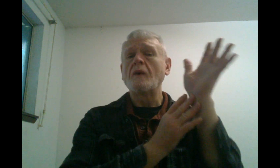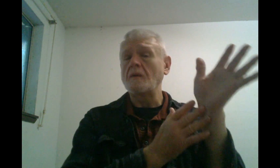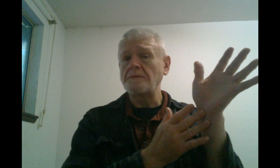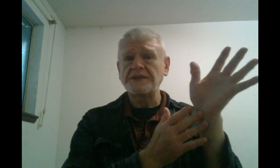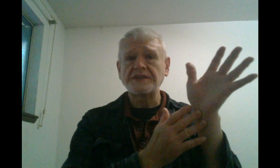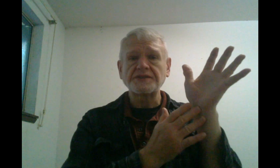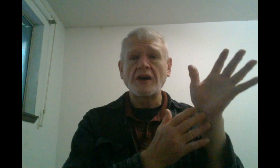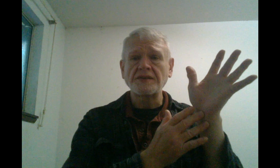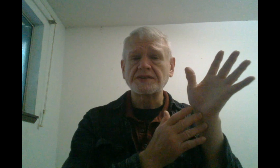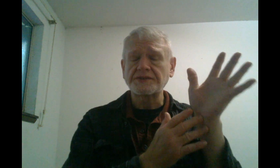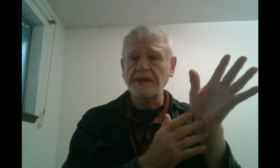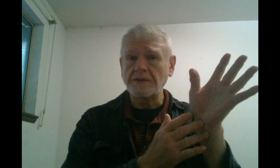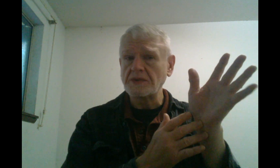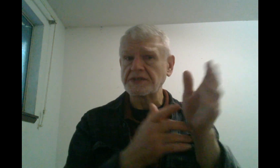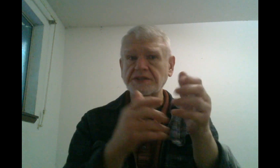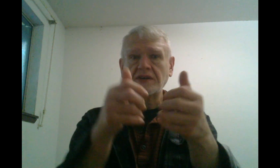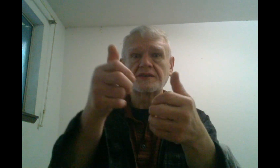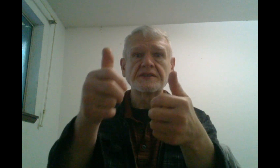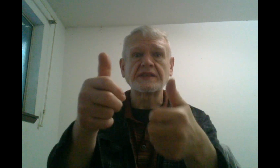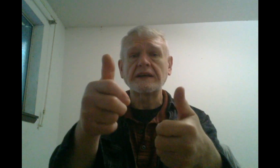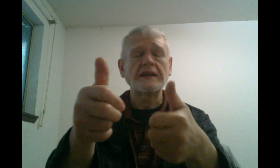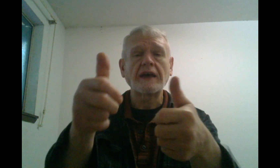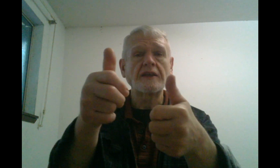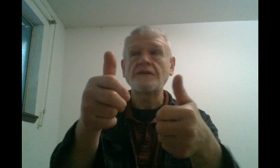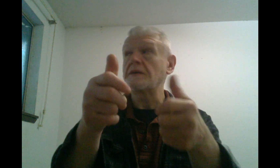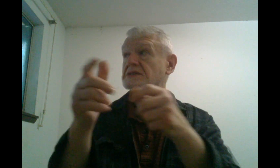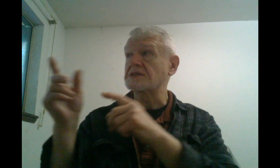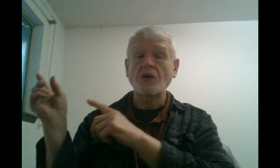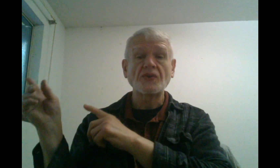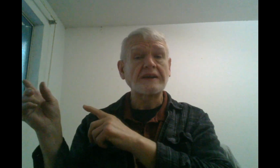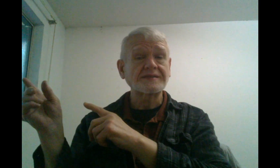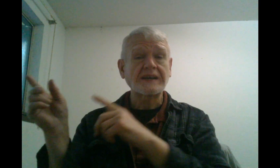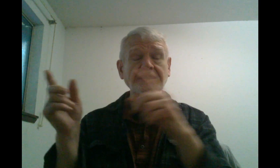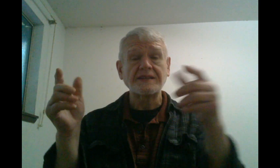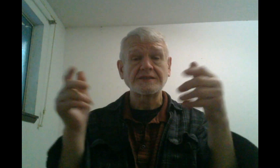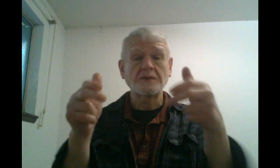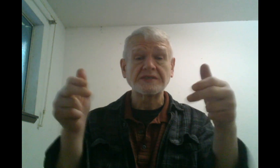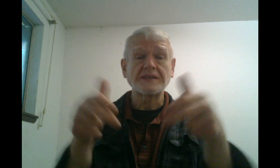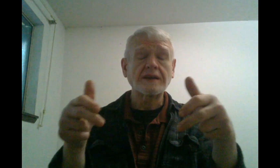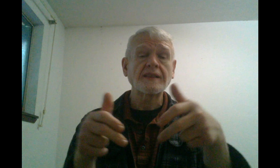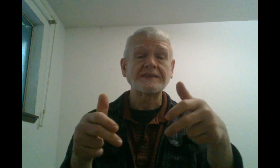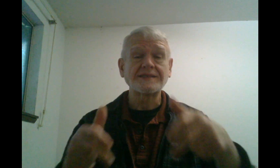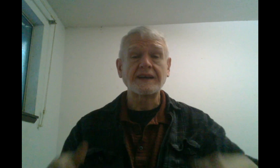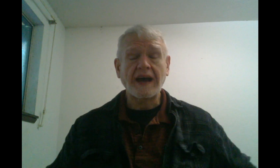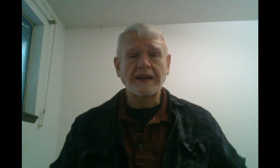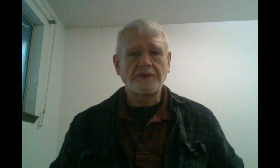won't be just on the street, which is good because I, if it was as cold outside as it was in here last night, I